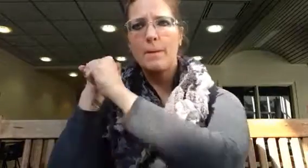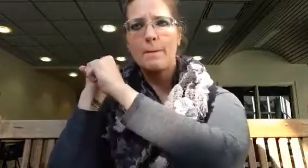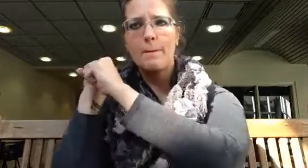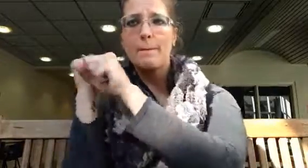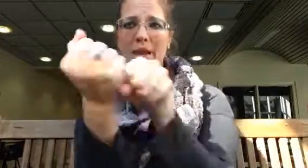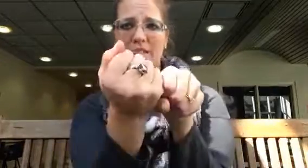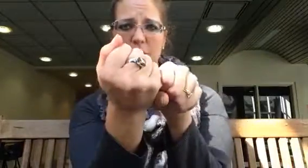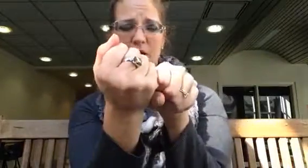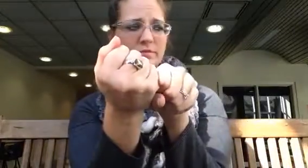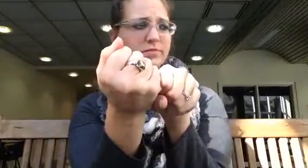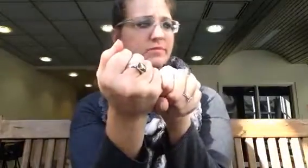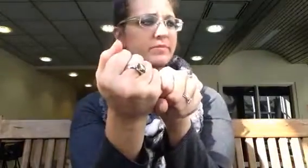Baseball.